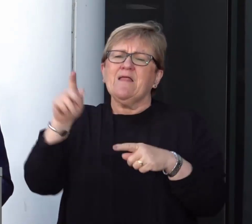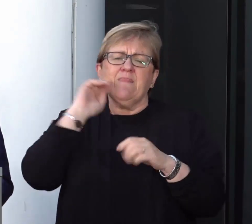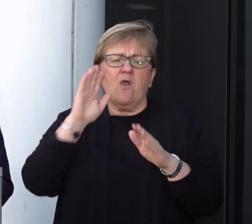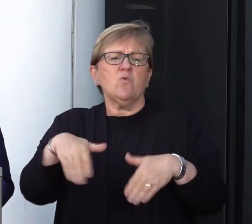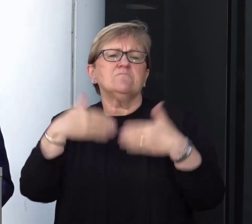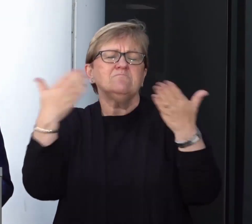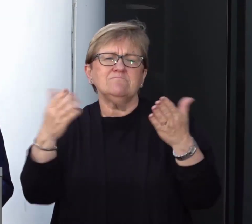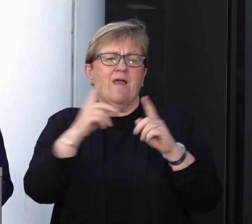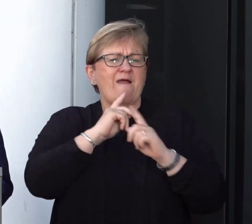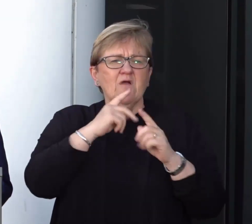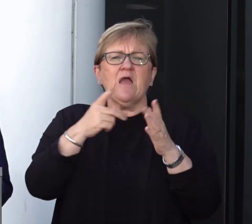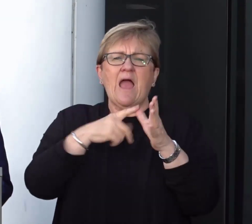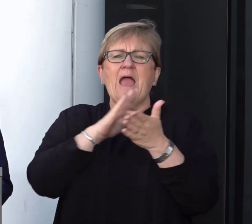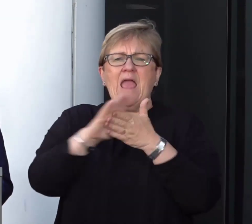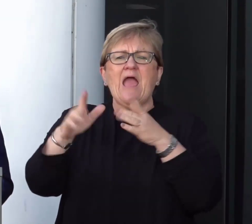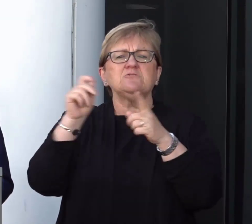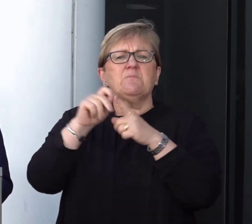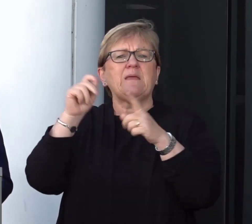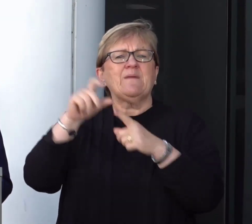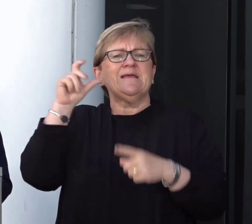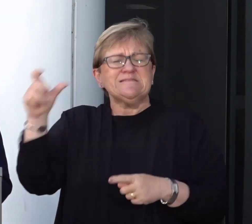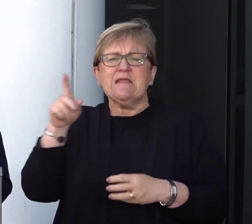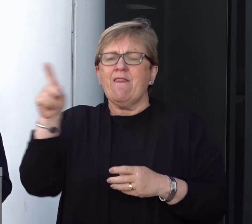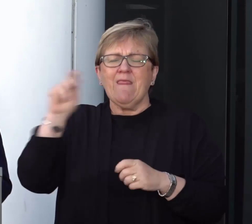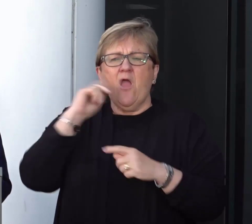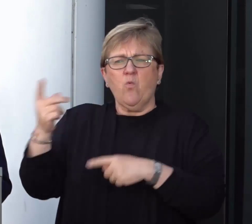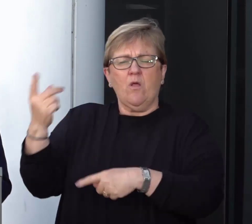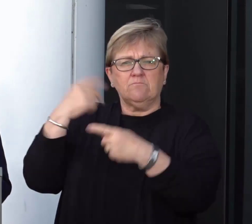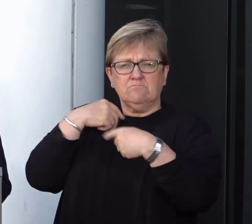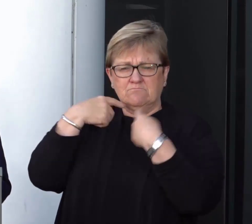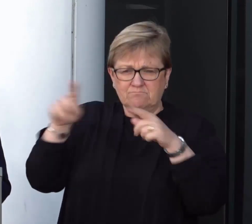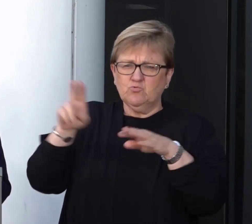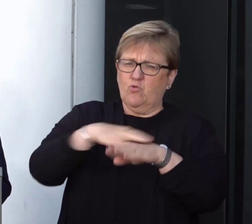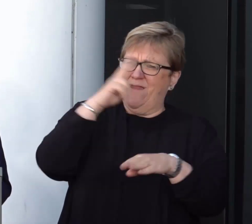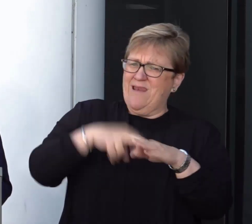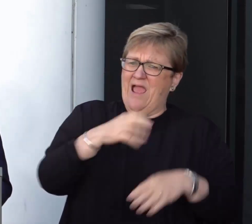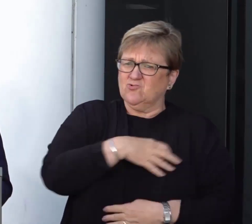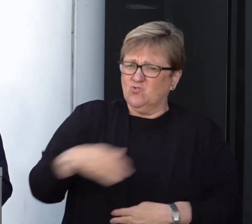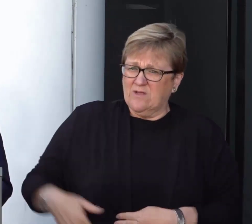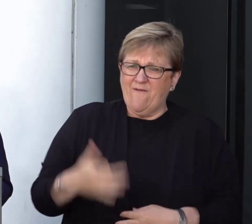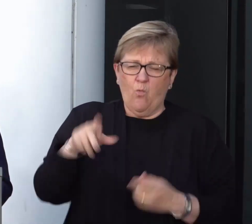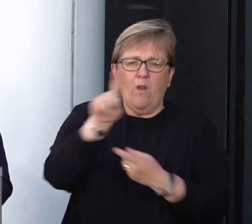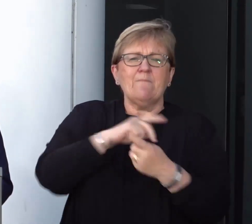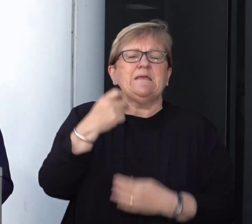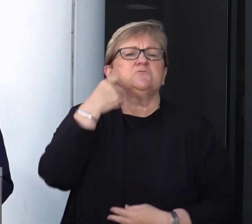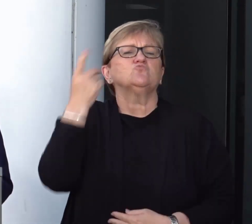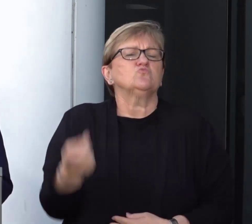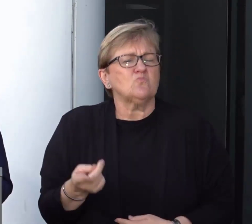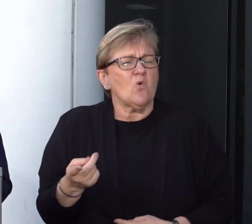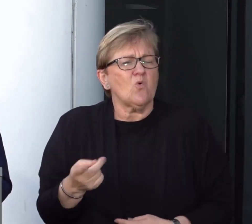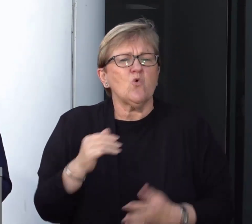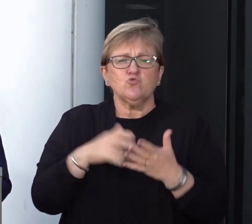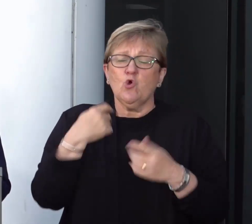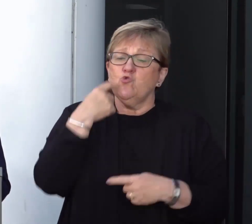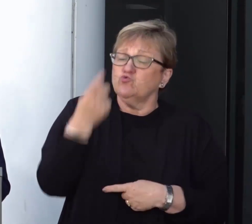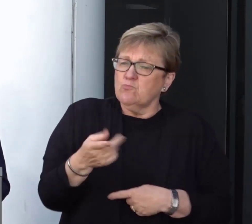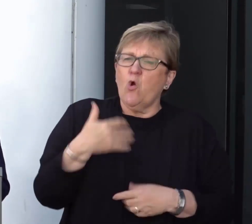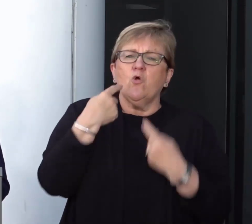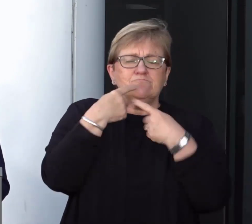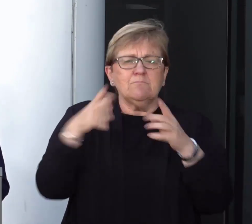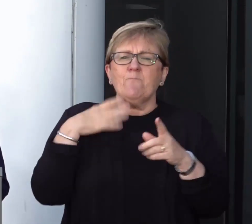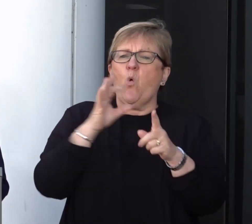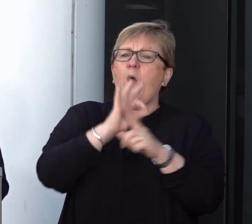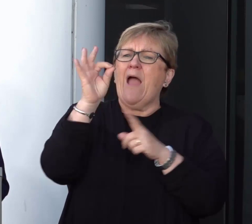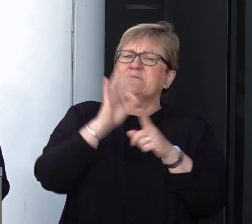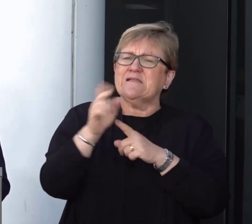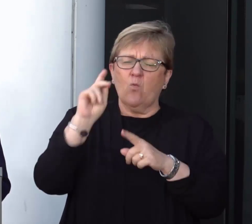they'll be providing advice to the AHPPC who will report to the National Cabinet which will be meeting again tomorrow. So we'll have more updates in